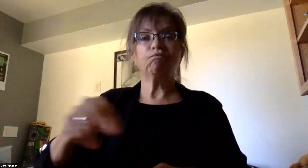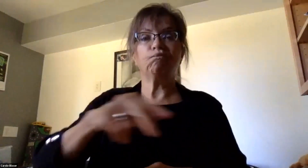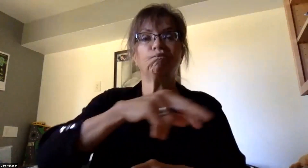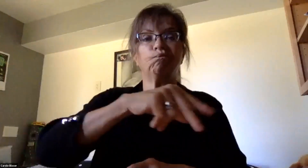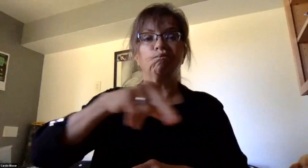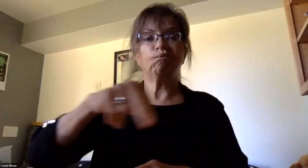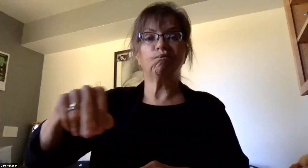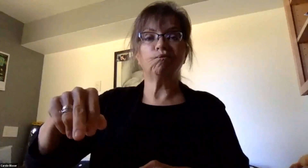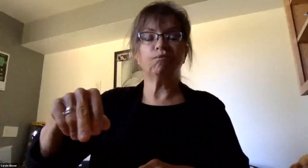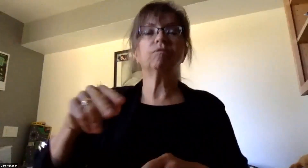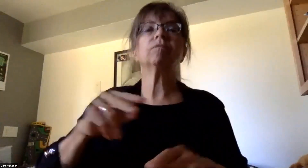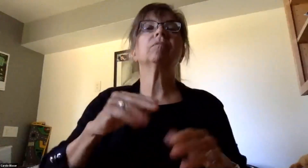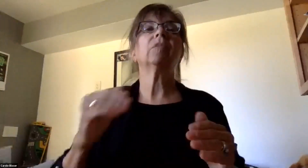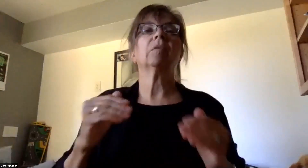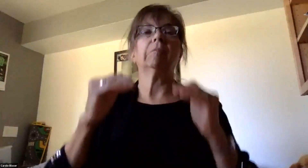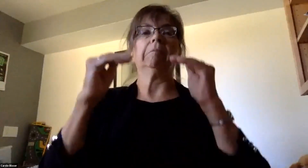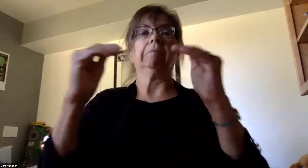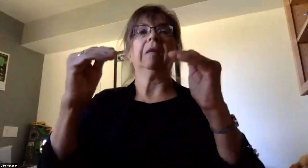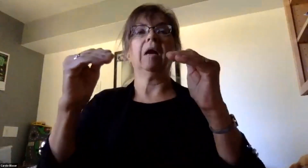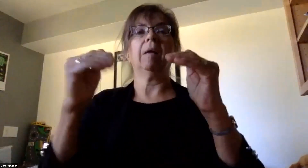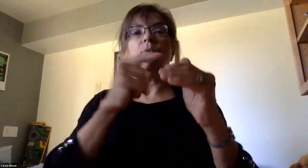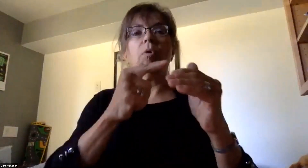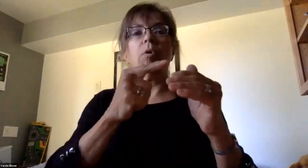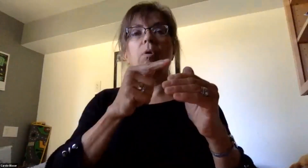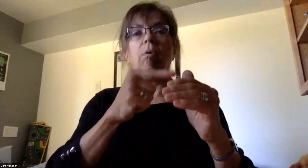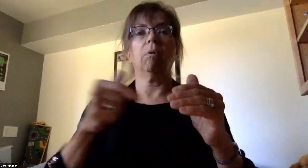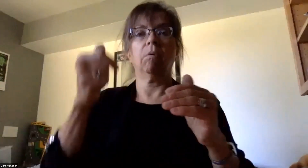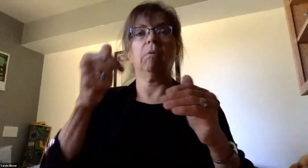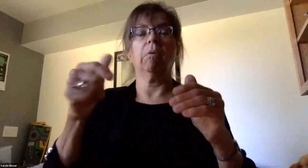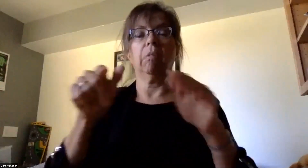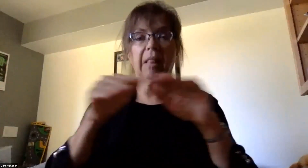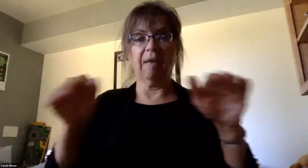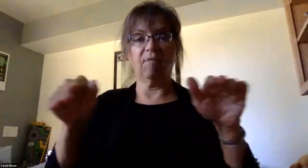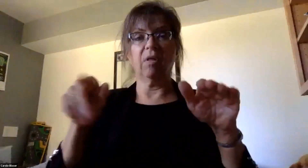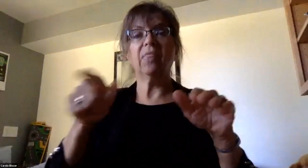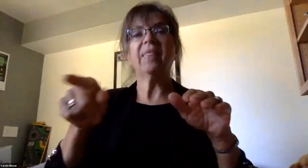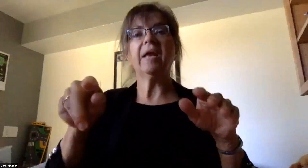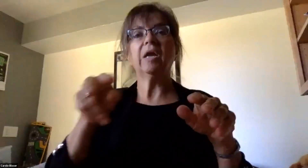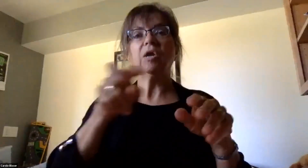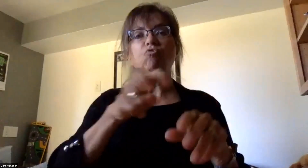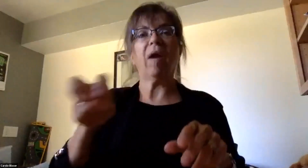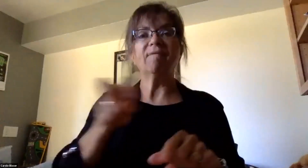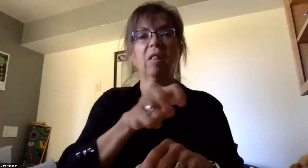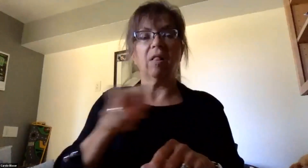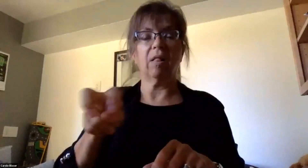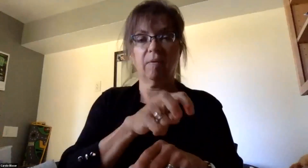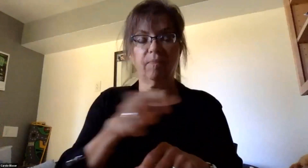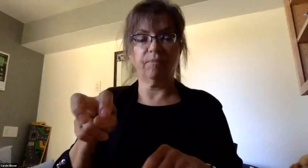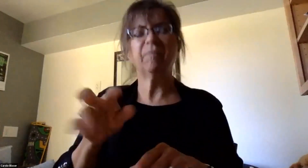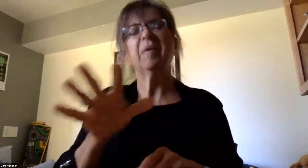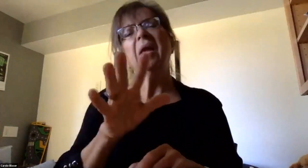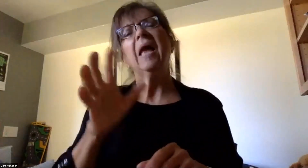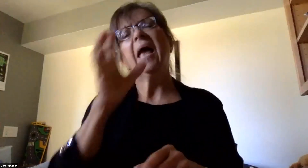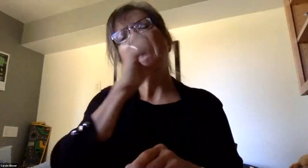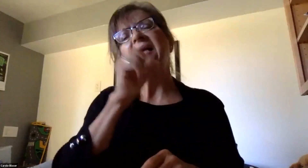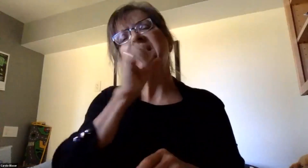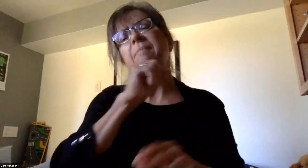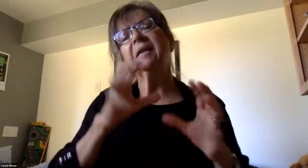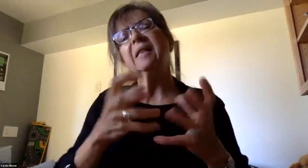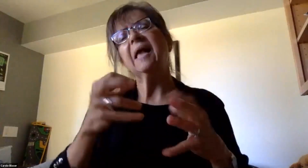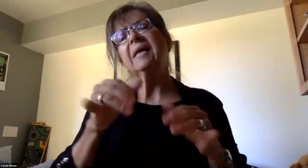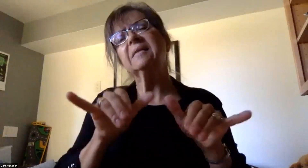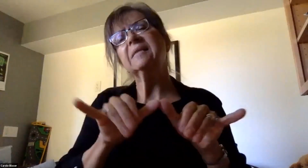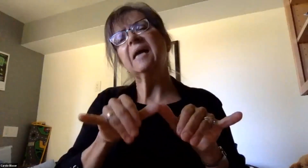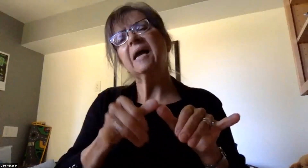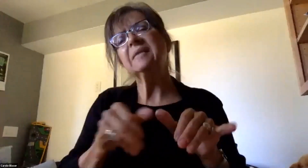Secondary students will be traveling throughout the school day. Our estimated class sizes rank anywhere from 10 to